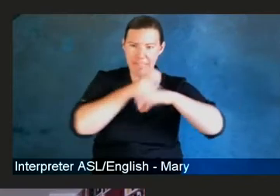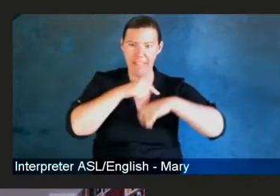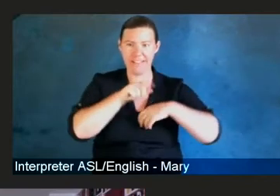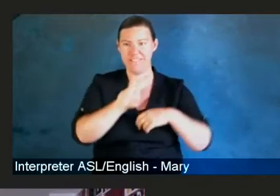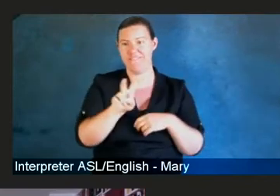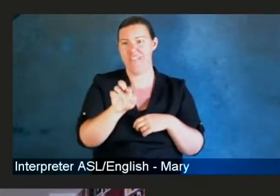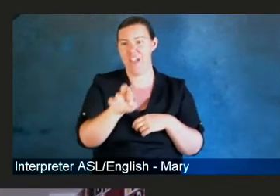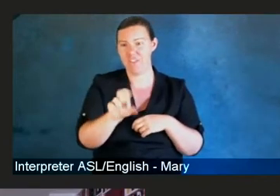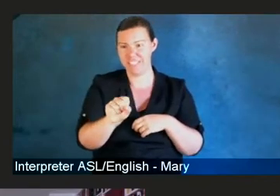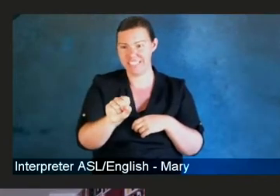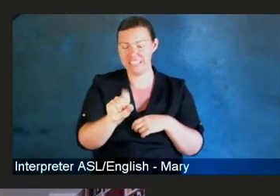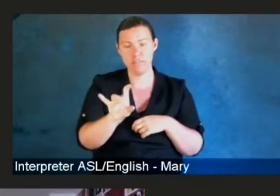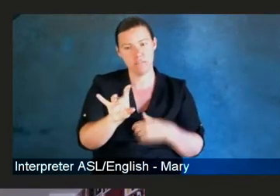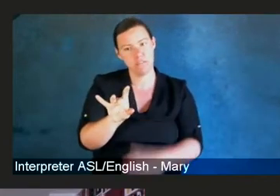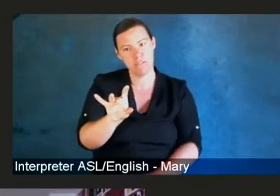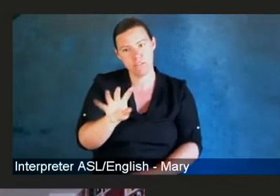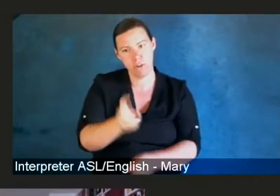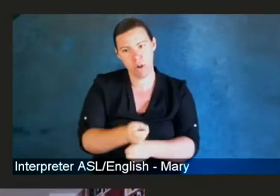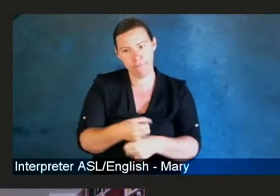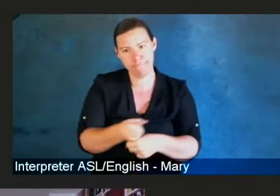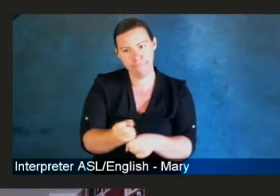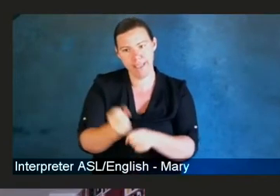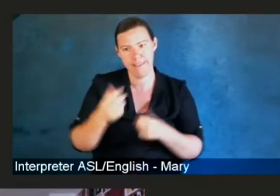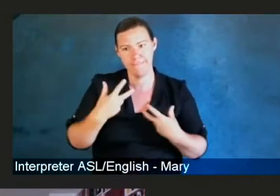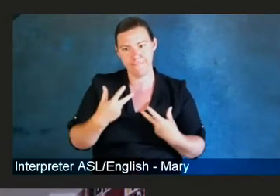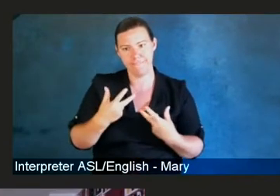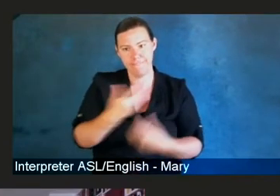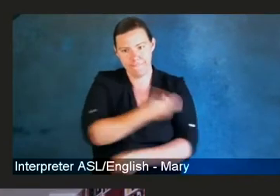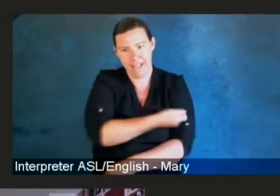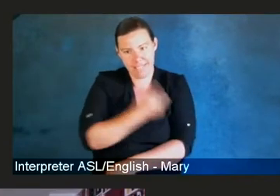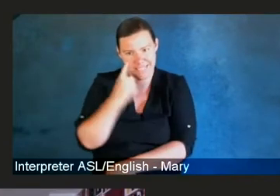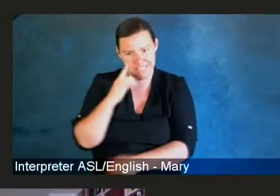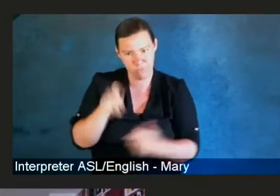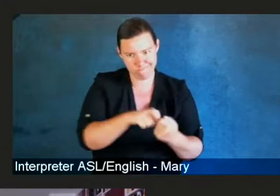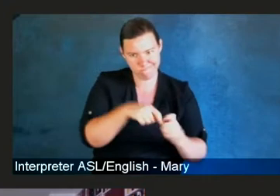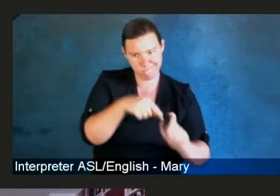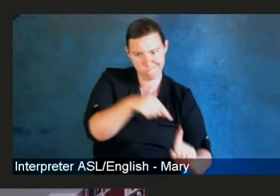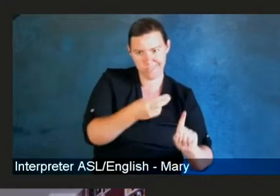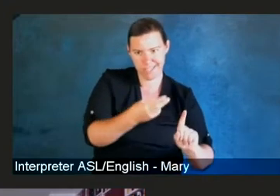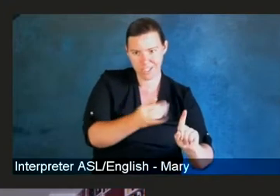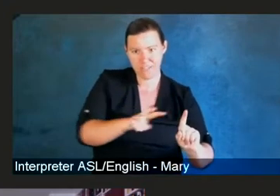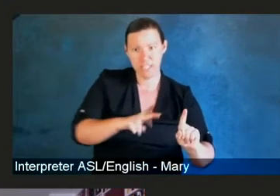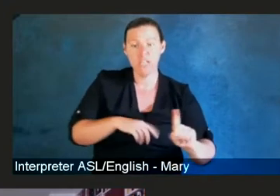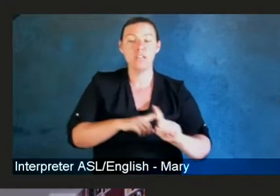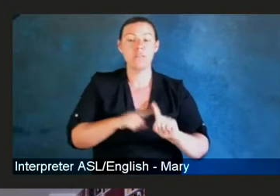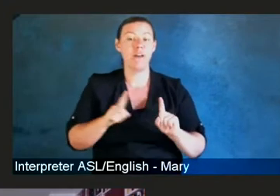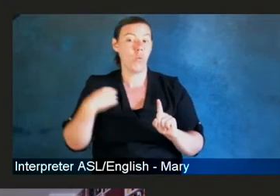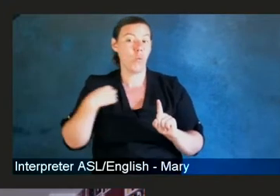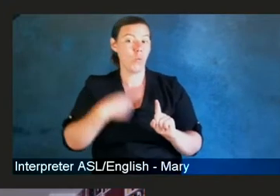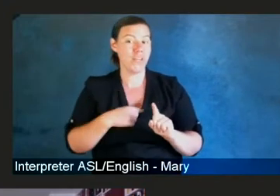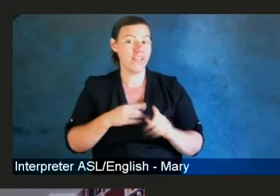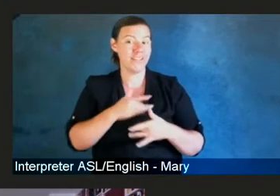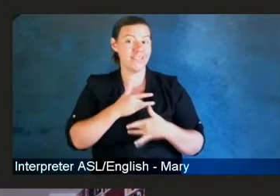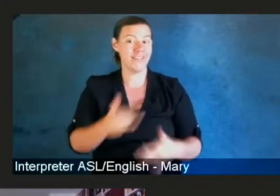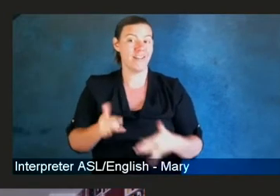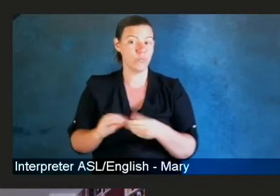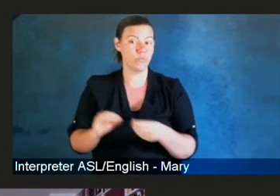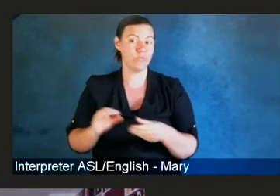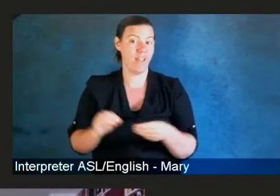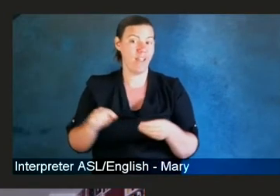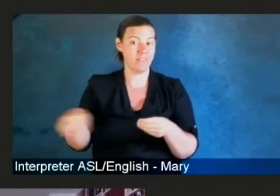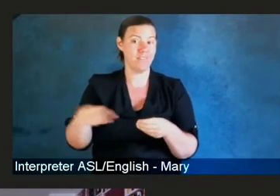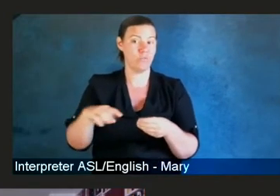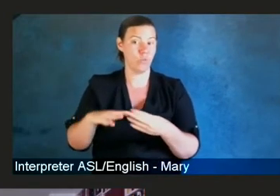it would take to actually get a vaccine. But think about it. We say to the community, year after year after